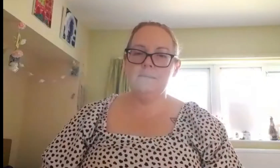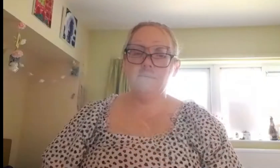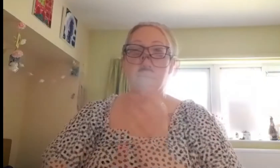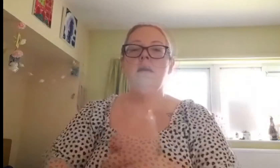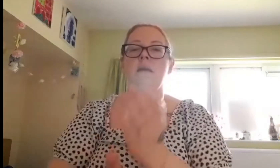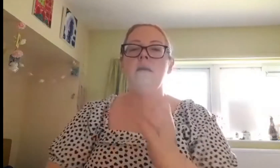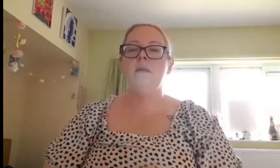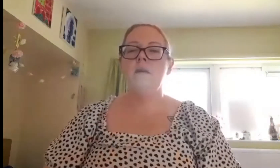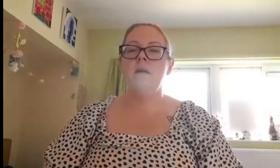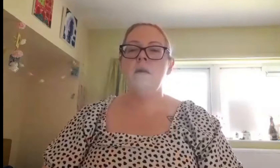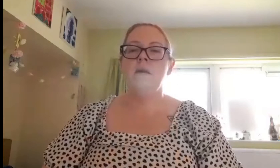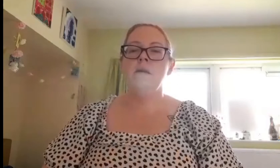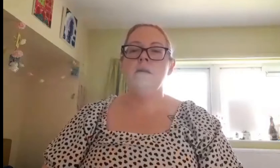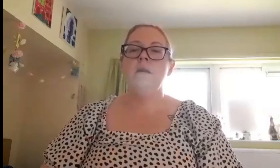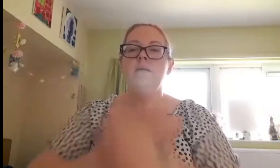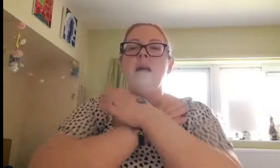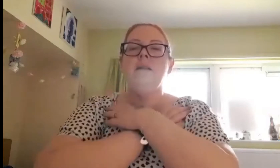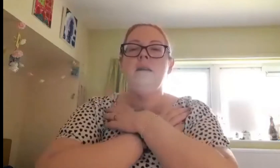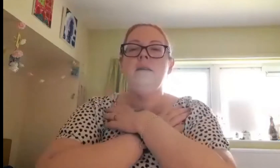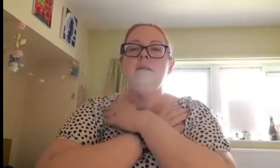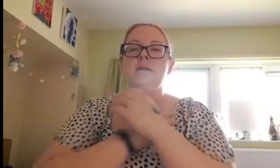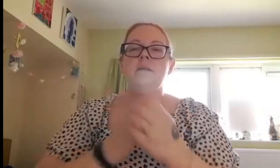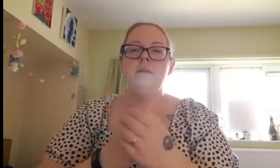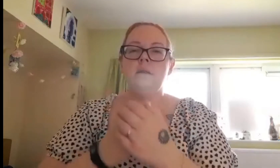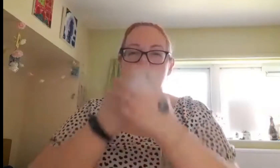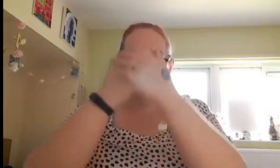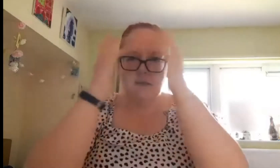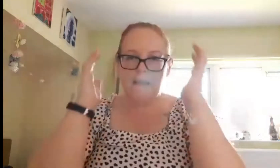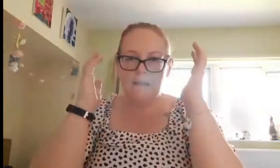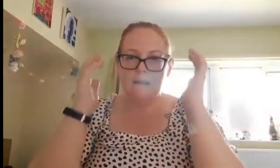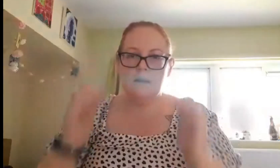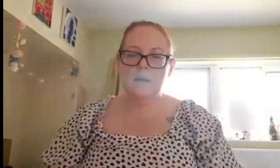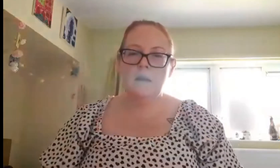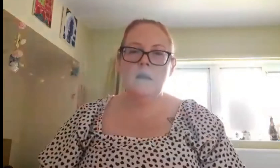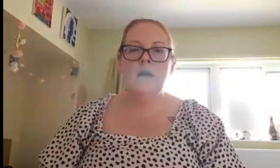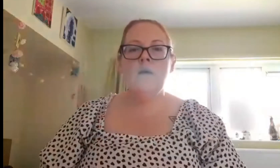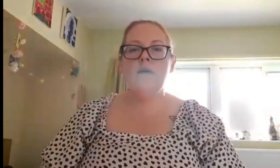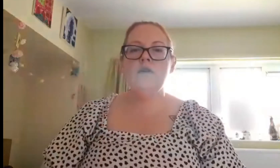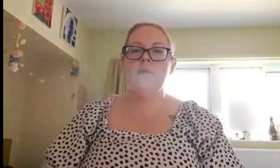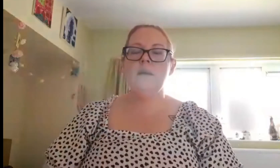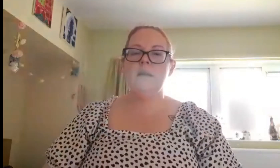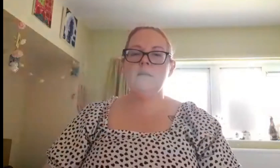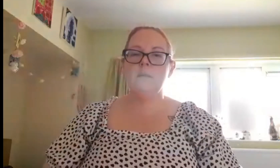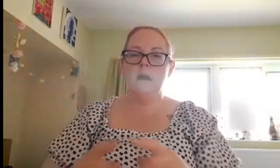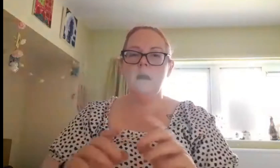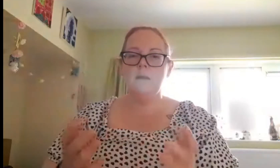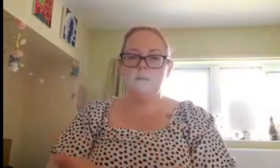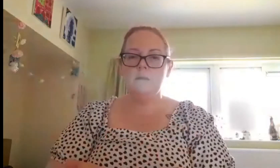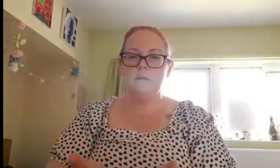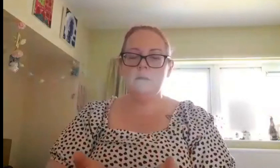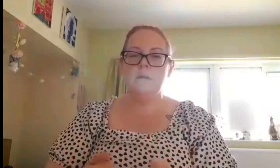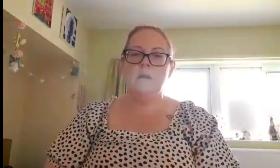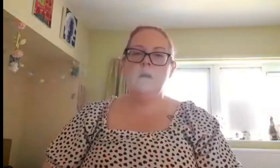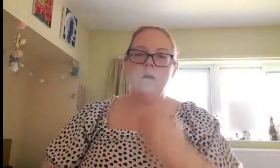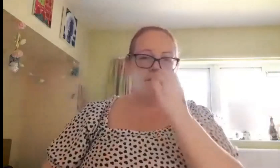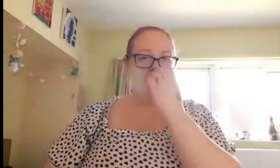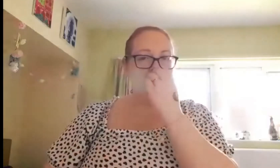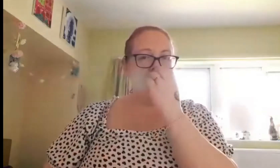Happy Valentine's Day. Which you might get some cards, flowers,